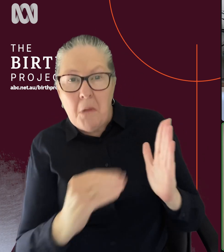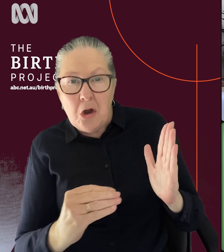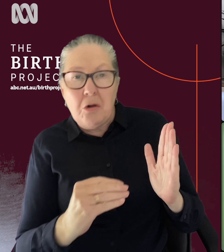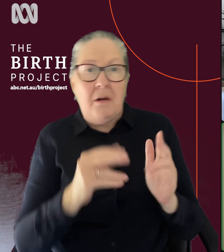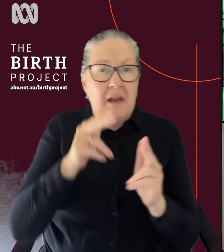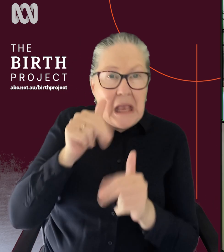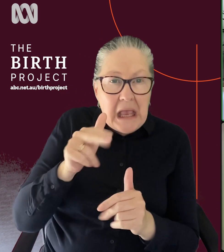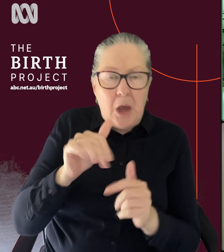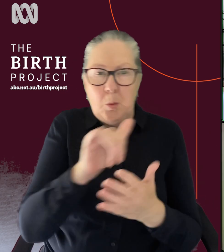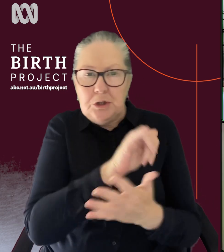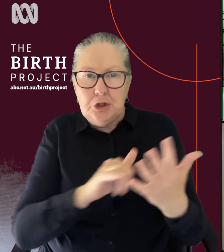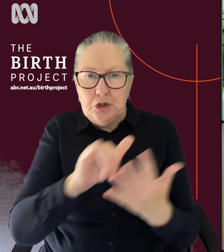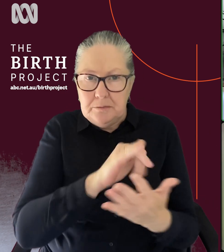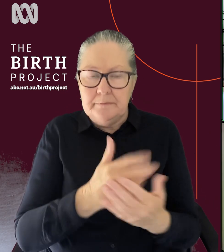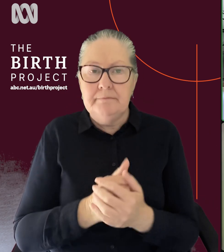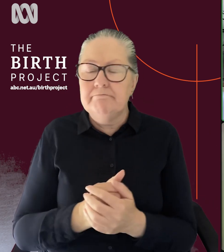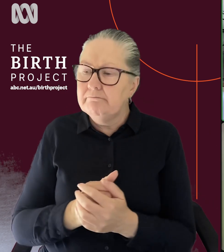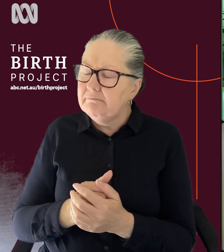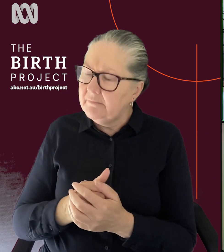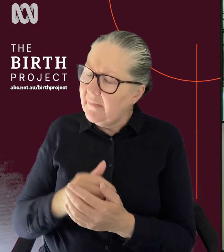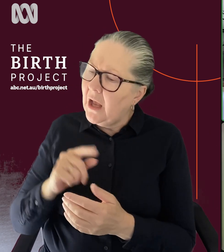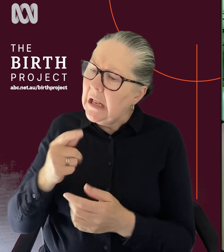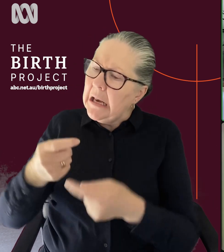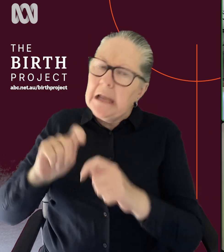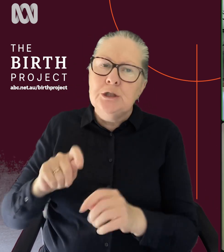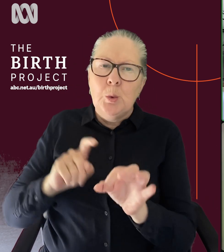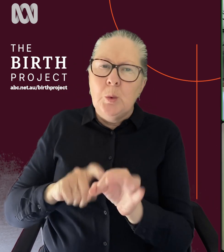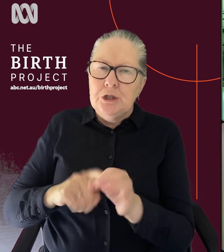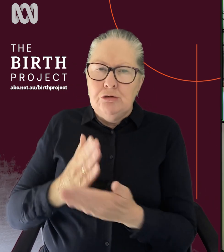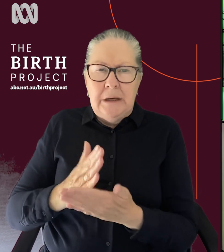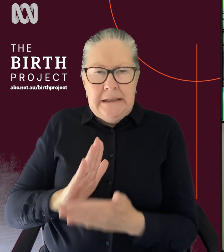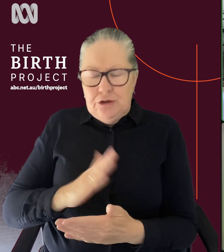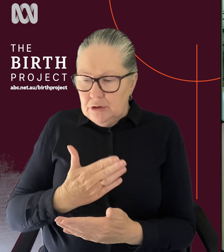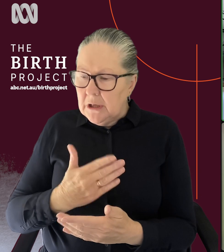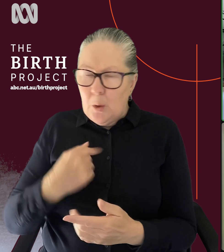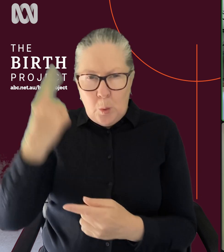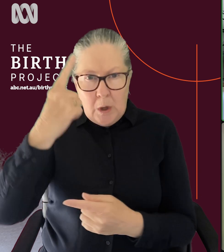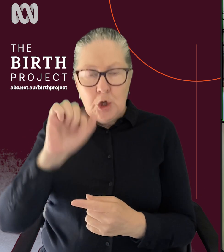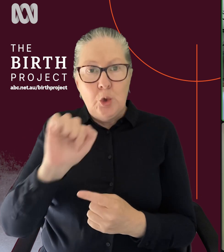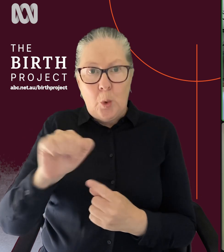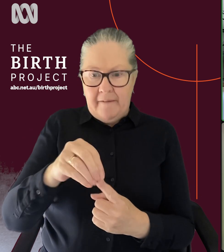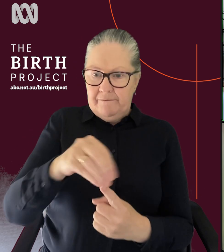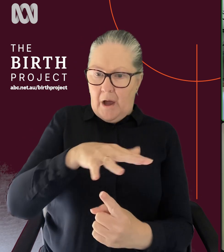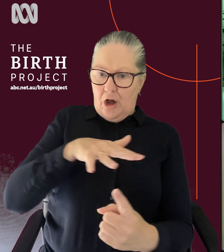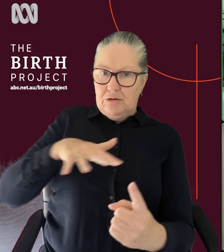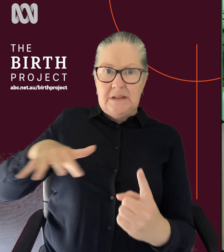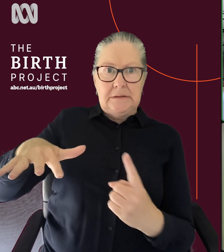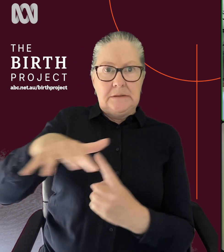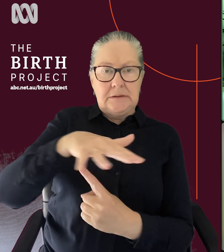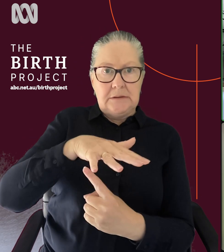Now, this next question, I think, is quite an interesting one. How does your birth environment affect your labour? Now, there was definitely